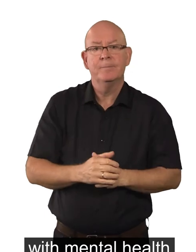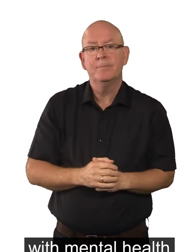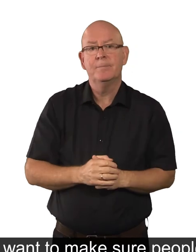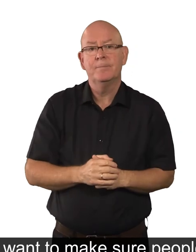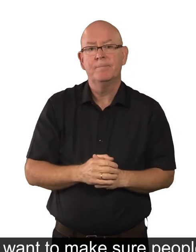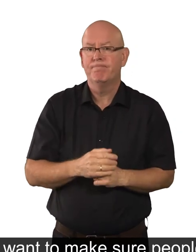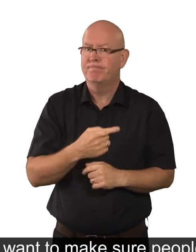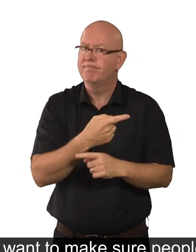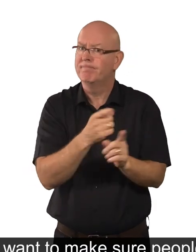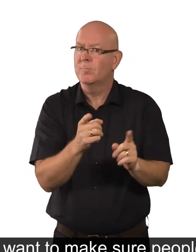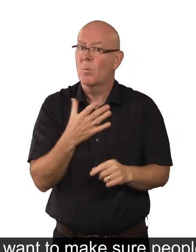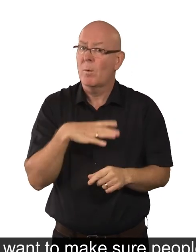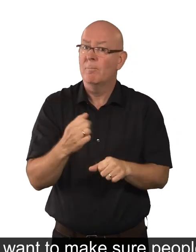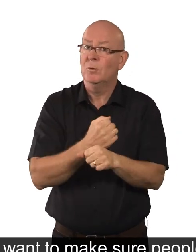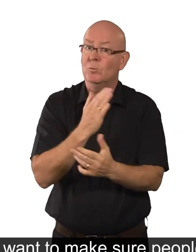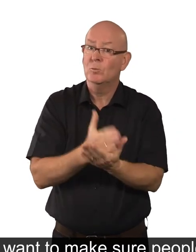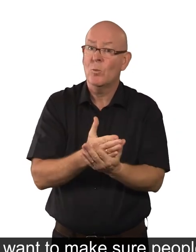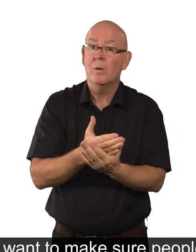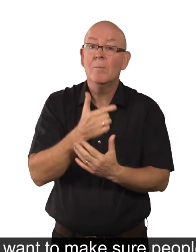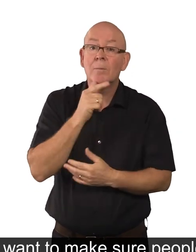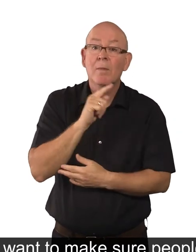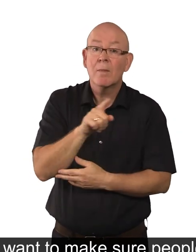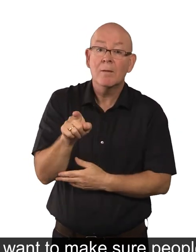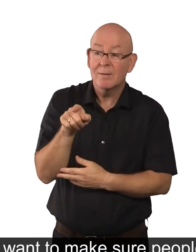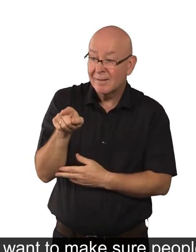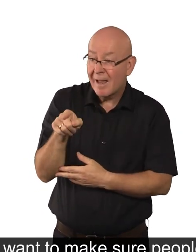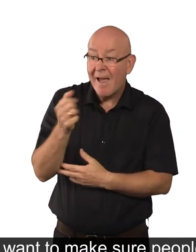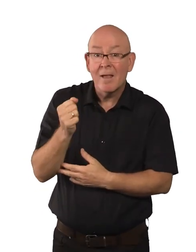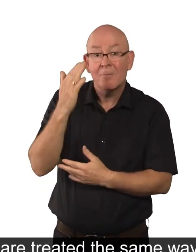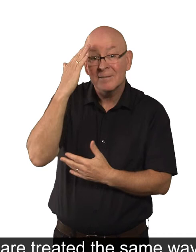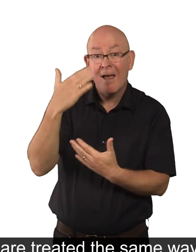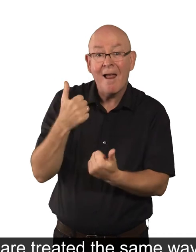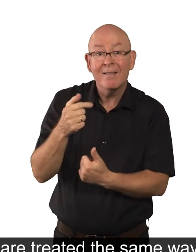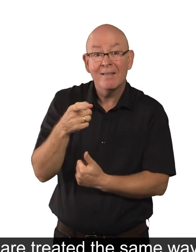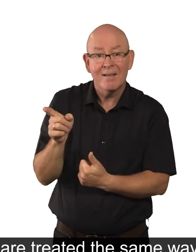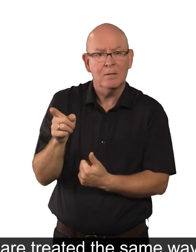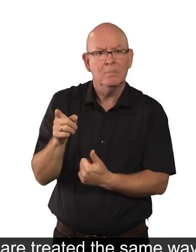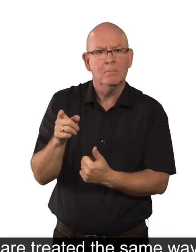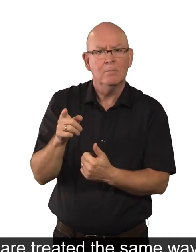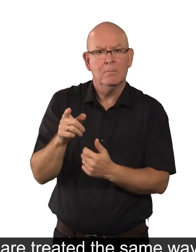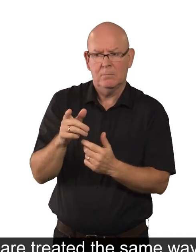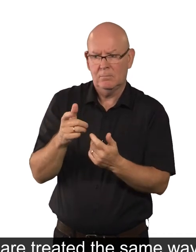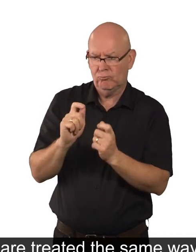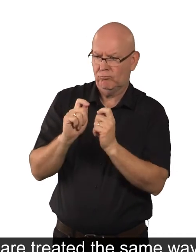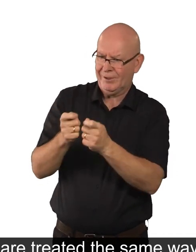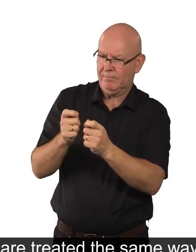They want to make sure people with mental health conditions are treated the same way as people with physical